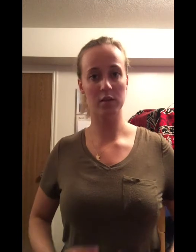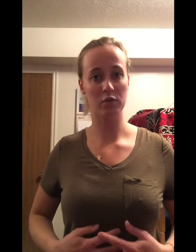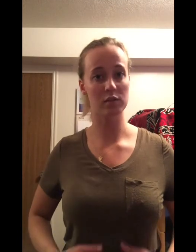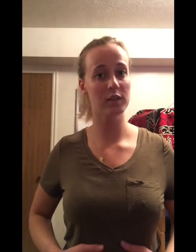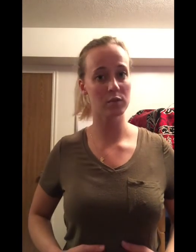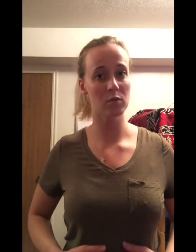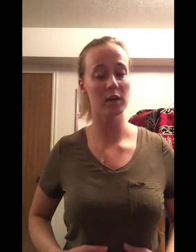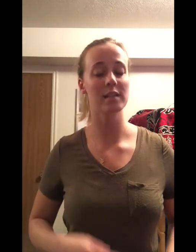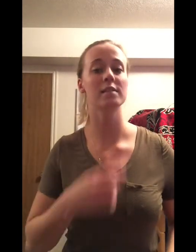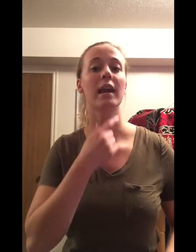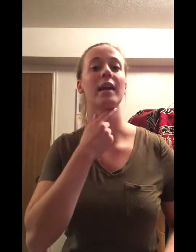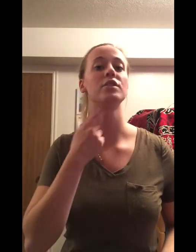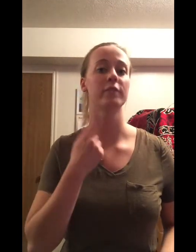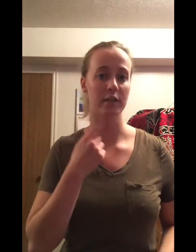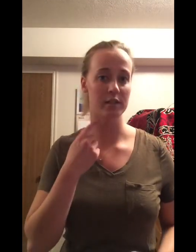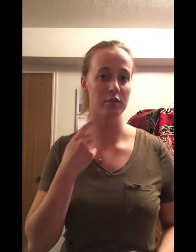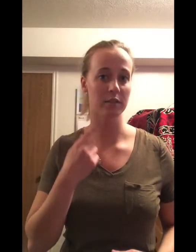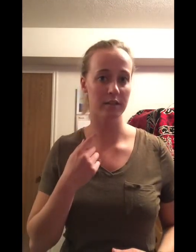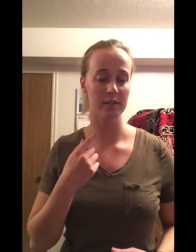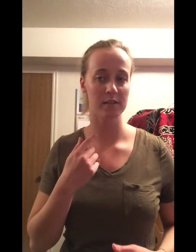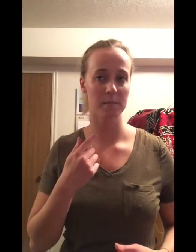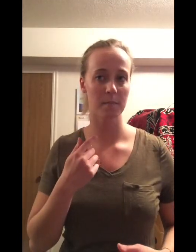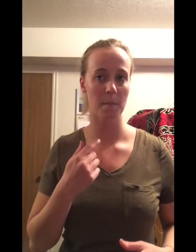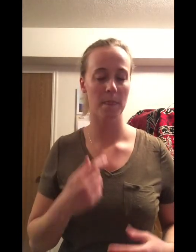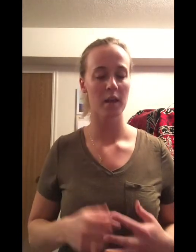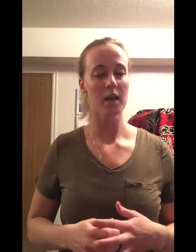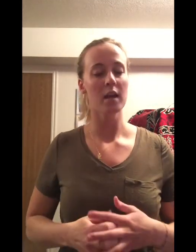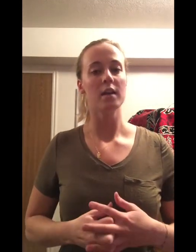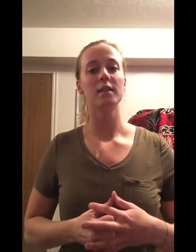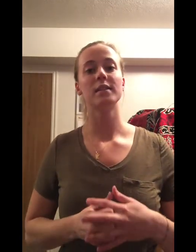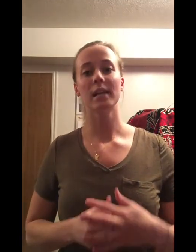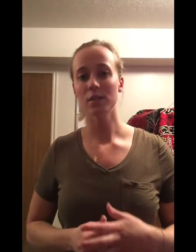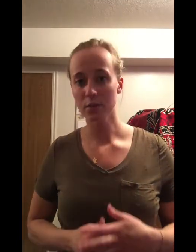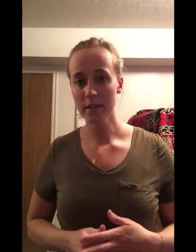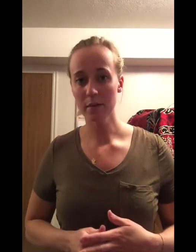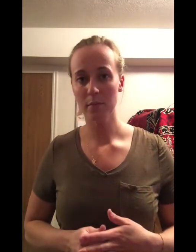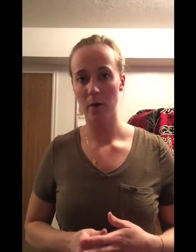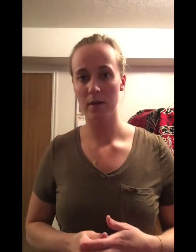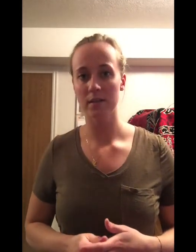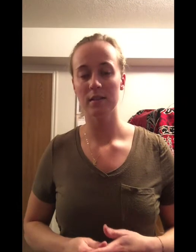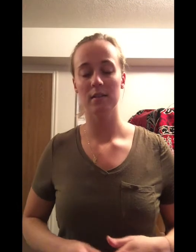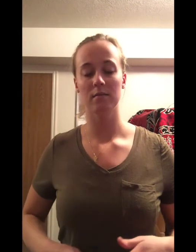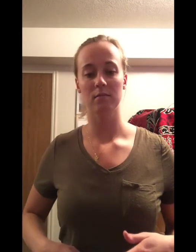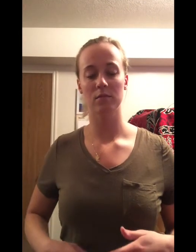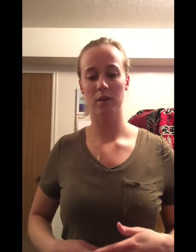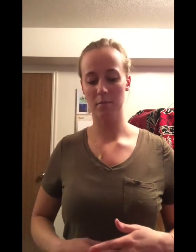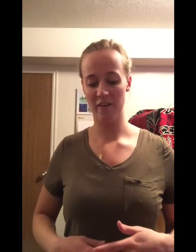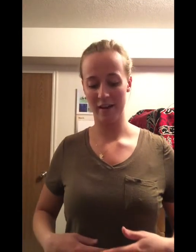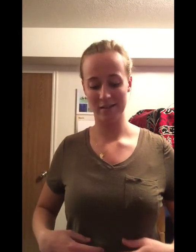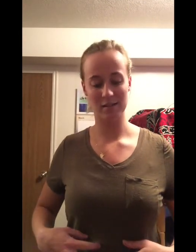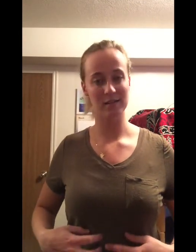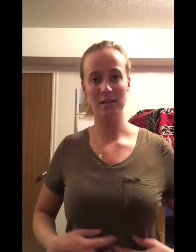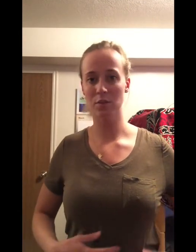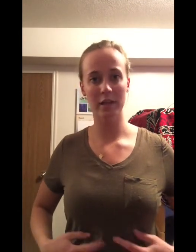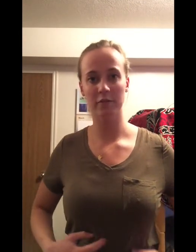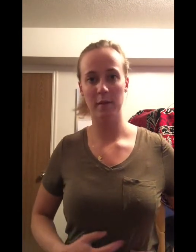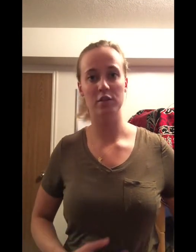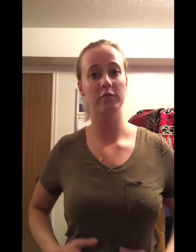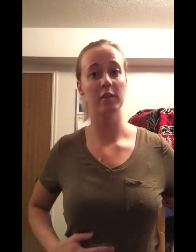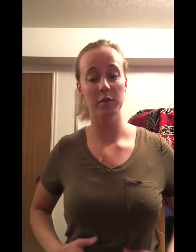controls visceral organs and your pharynx and your larynx. The sensory component conveys sensory information from